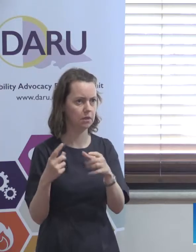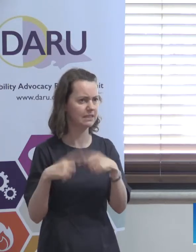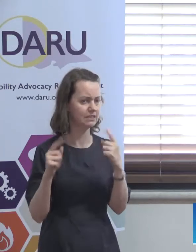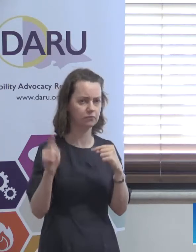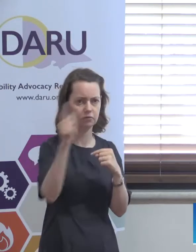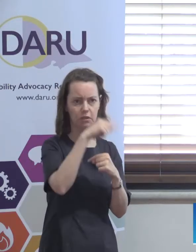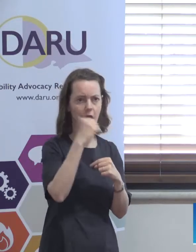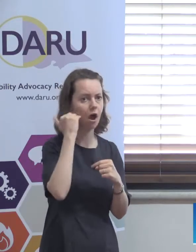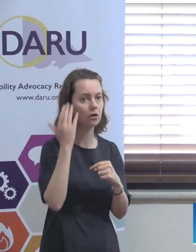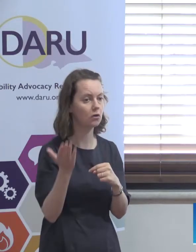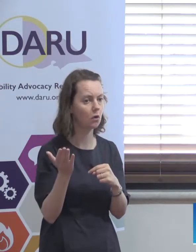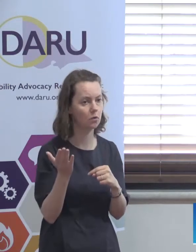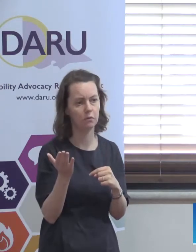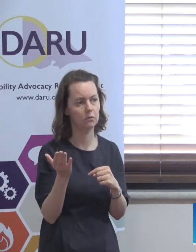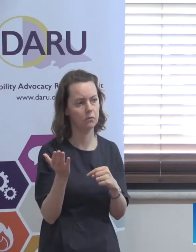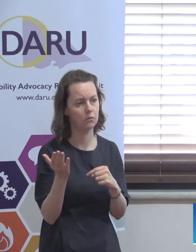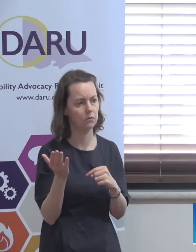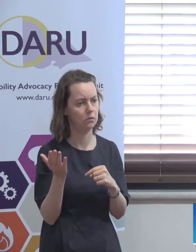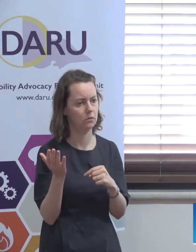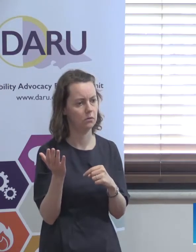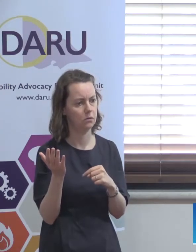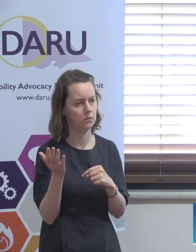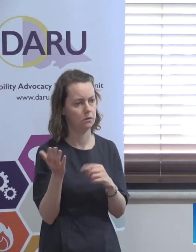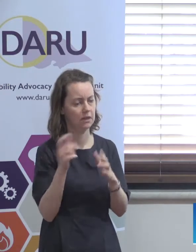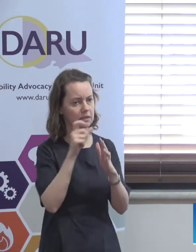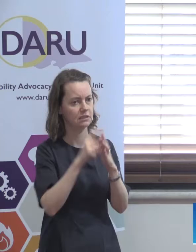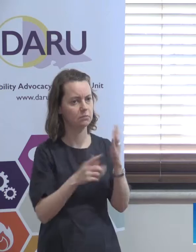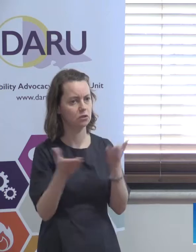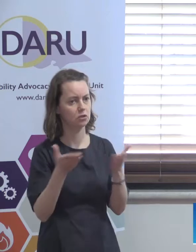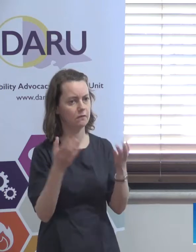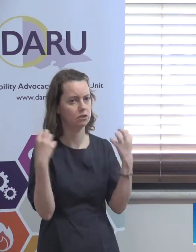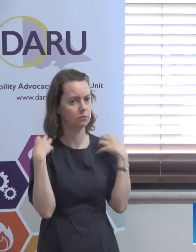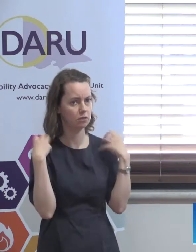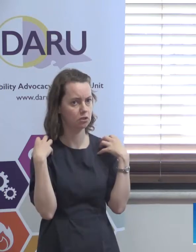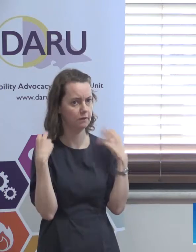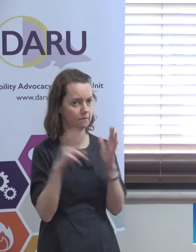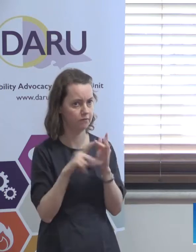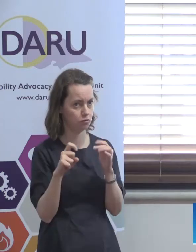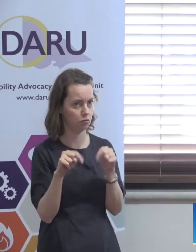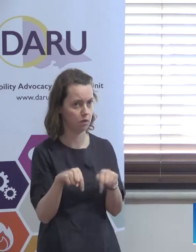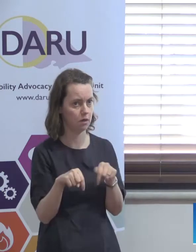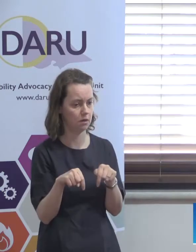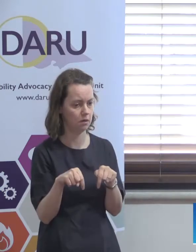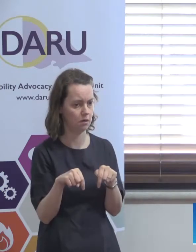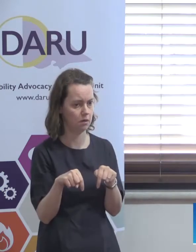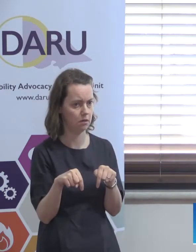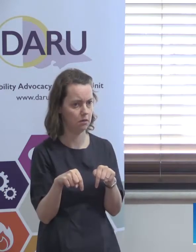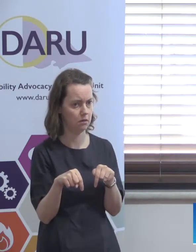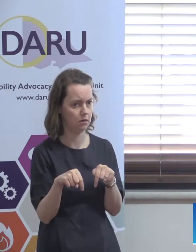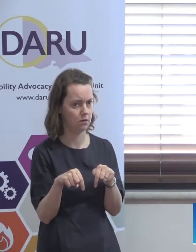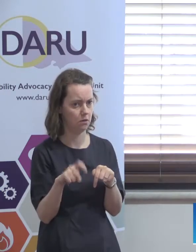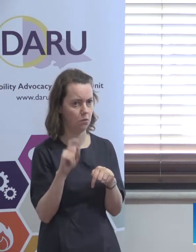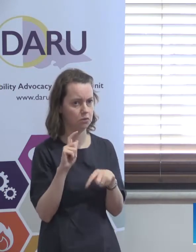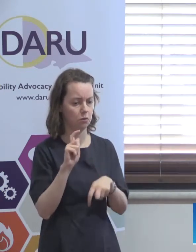for instance, I don't know whether the Disability Services Commission in Victoria, does that just